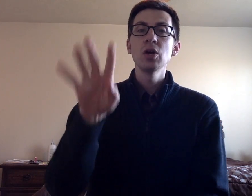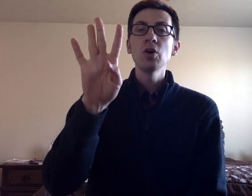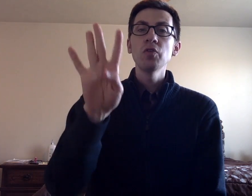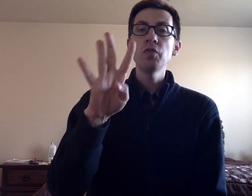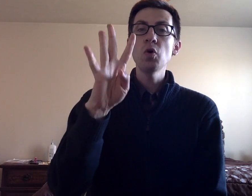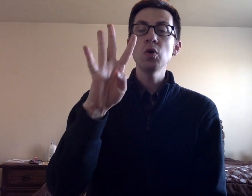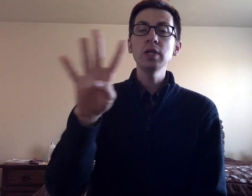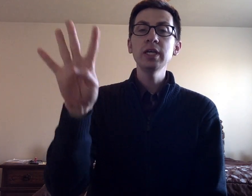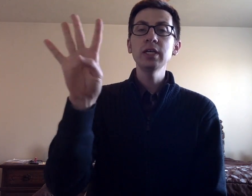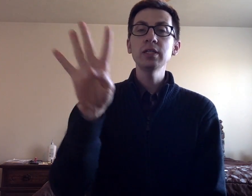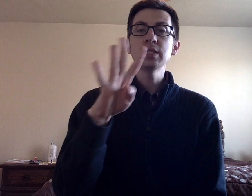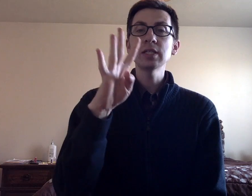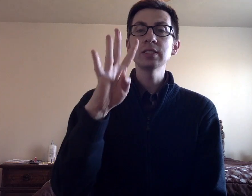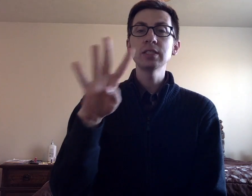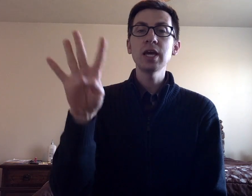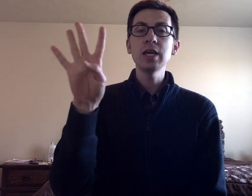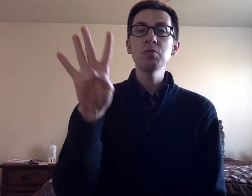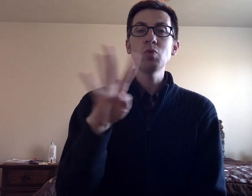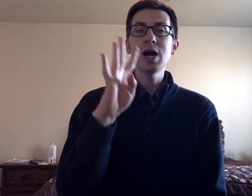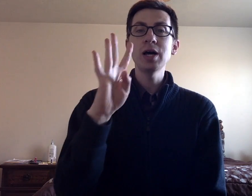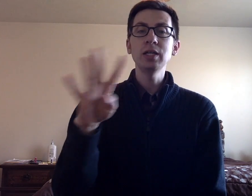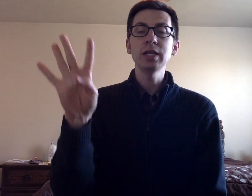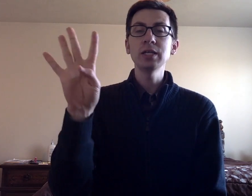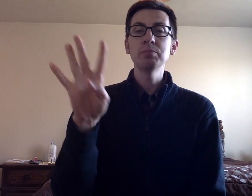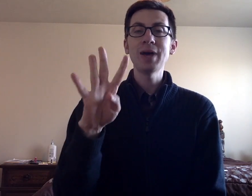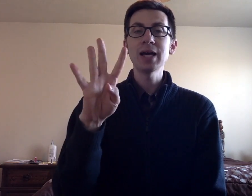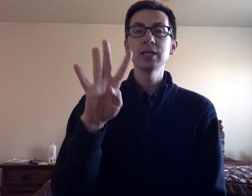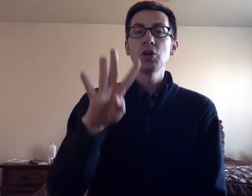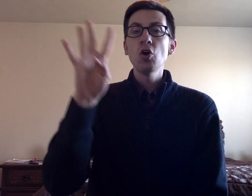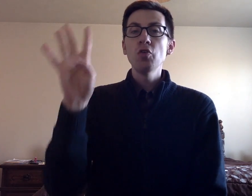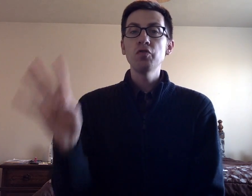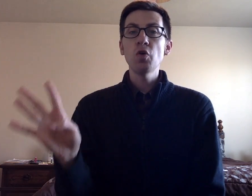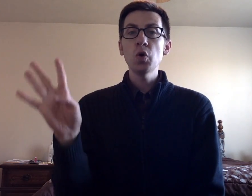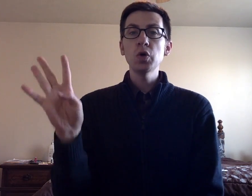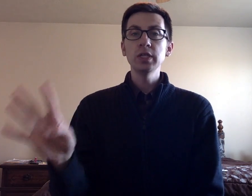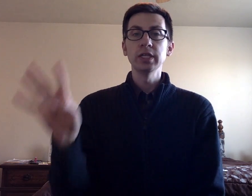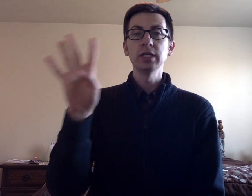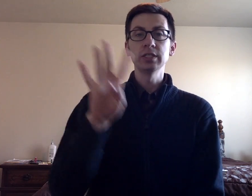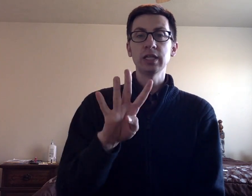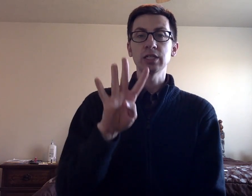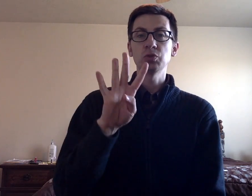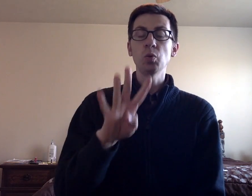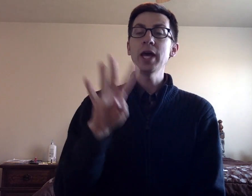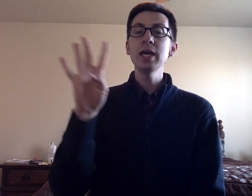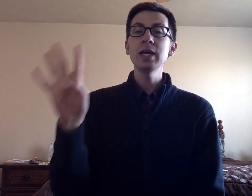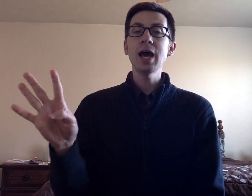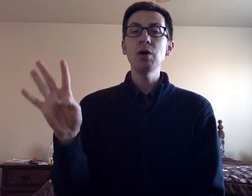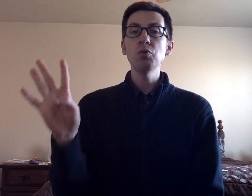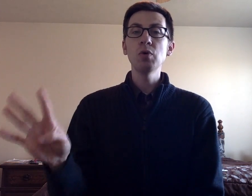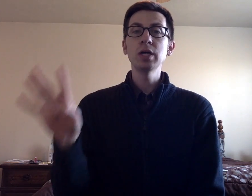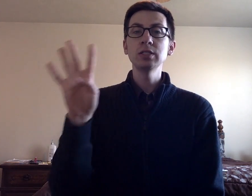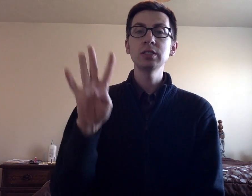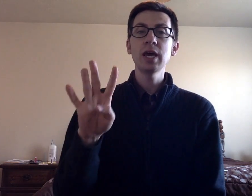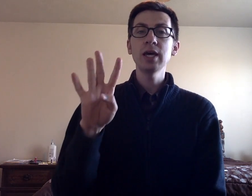Four little ducks came waddling back. Four little ducks went out one day